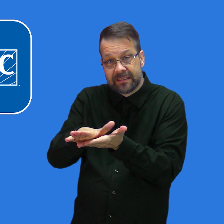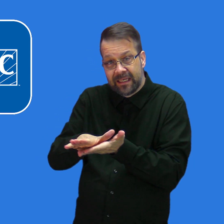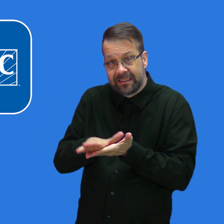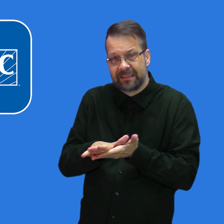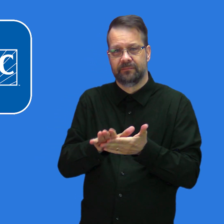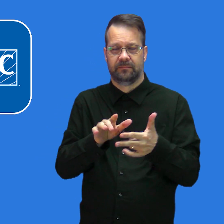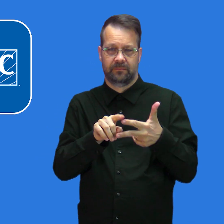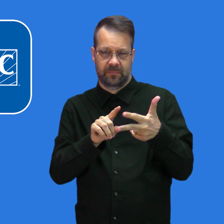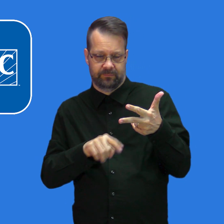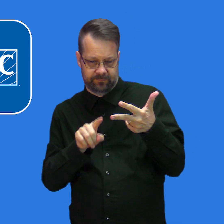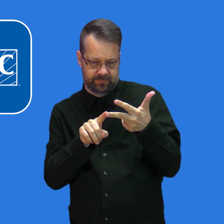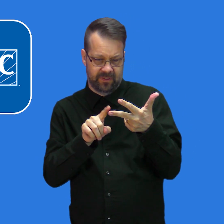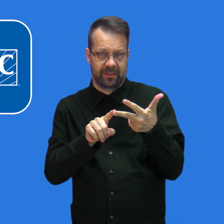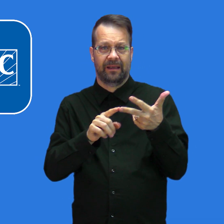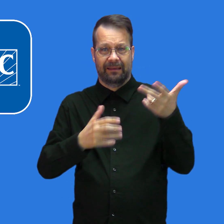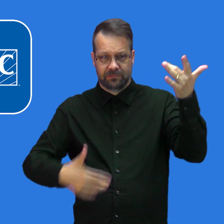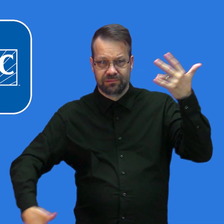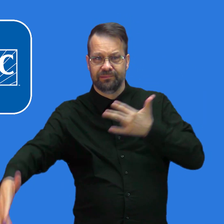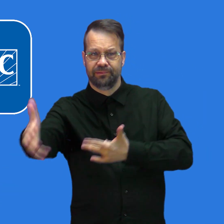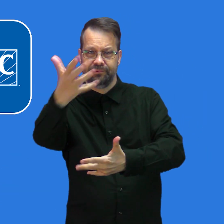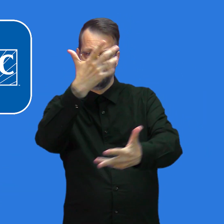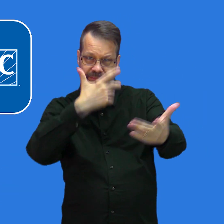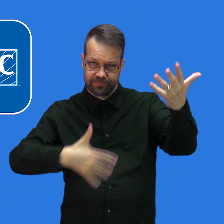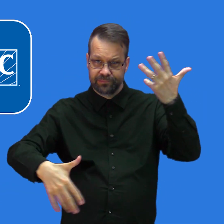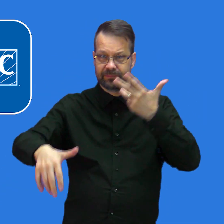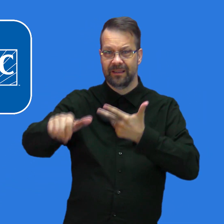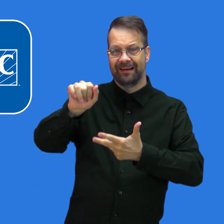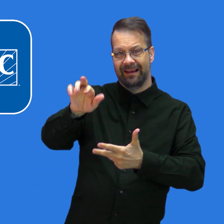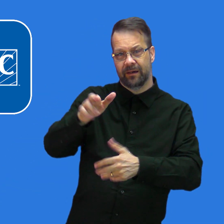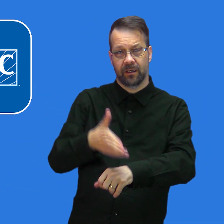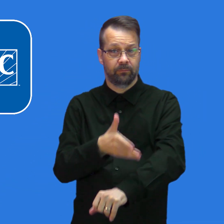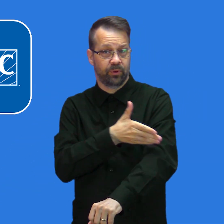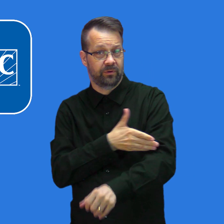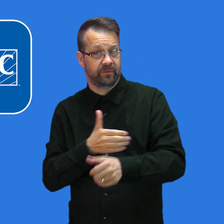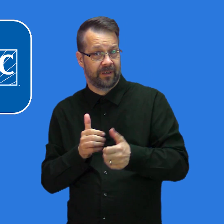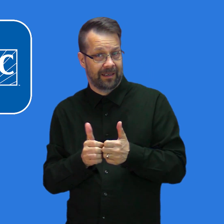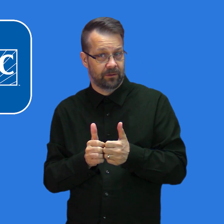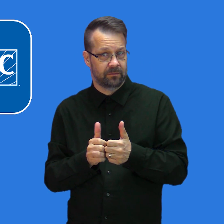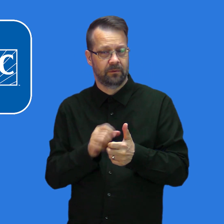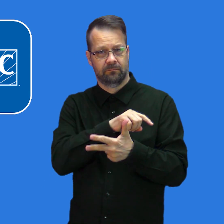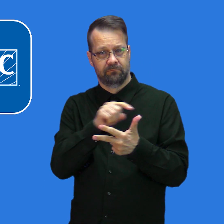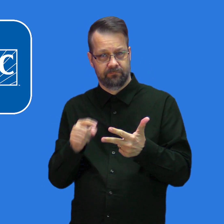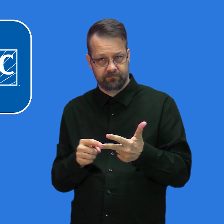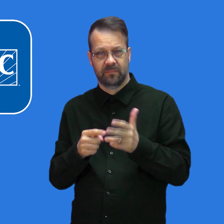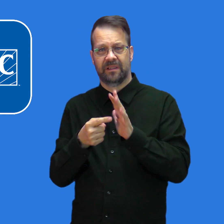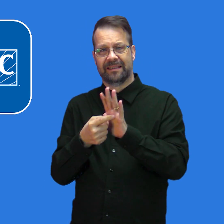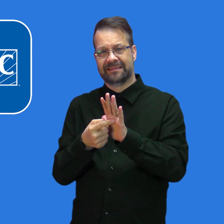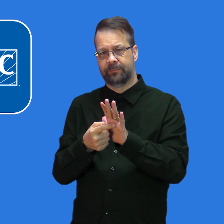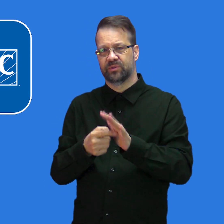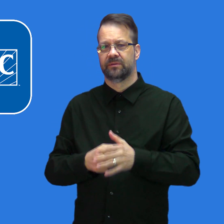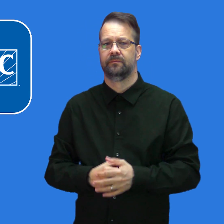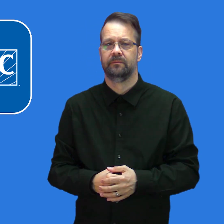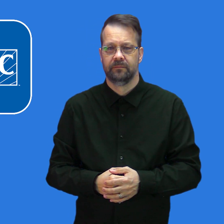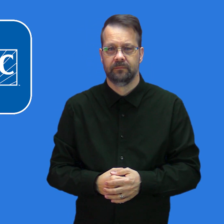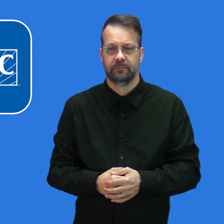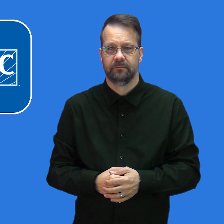there, and improving airflow. Here are some ways you can improve ventilation in your home.